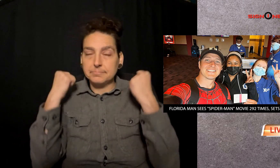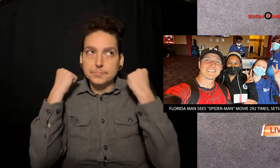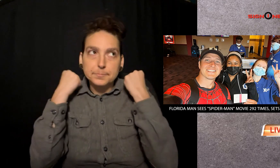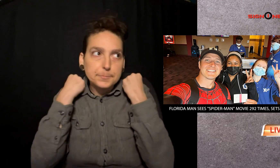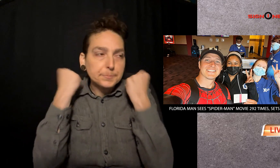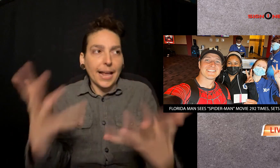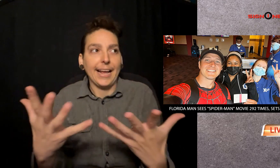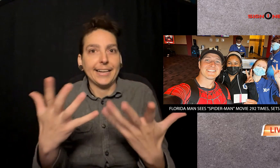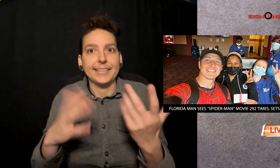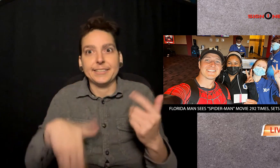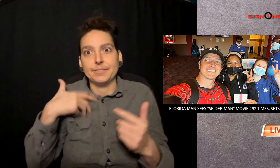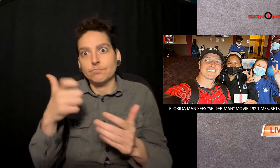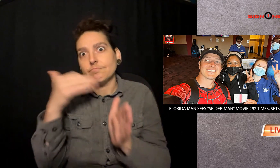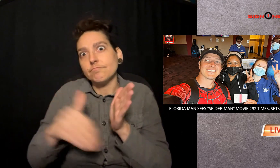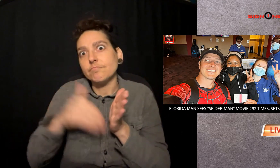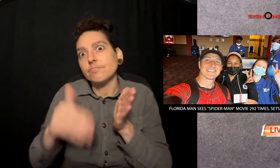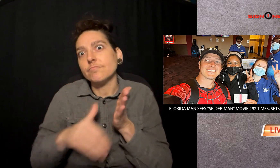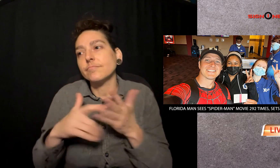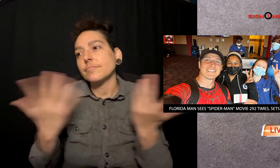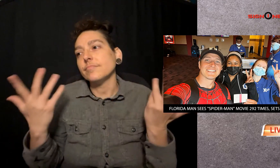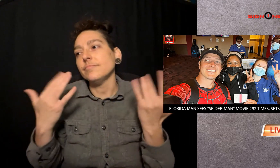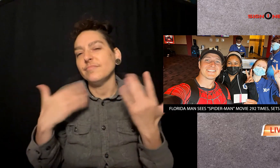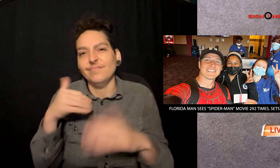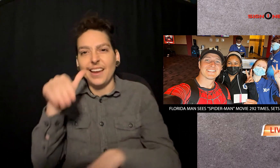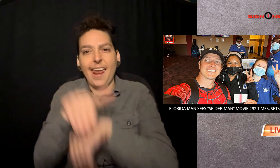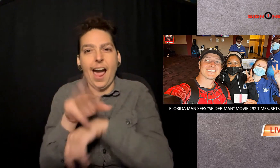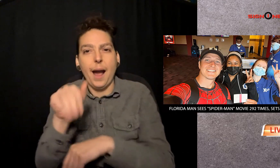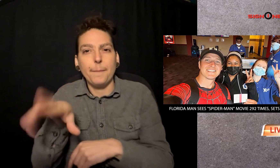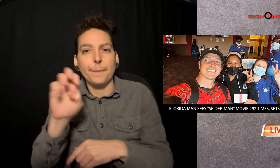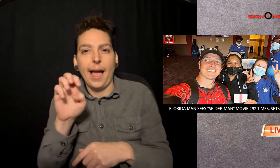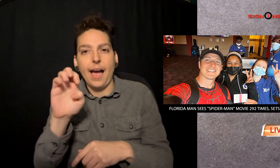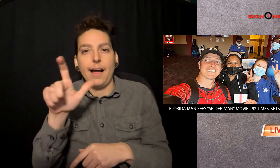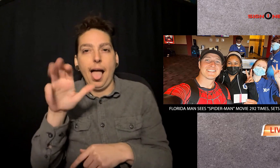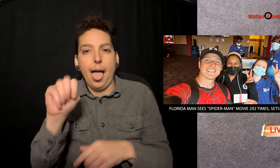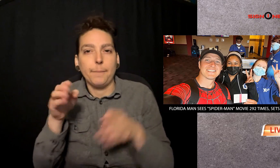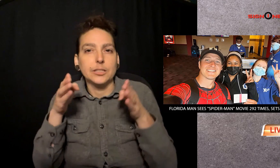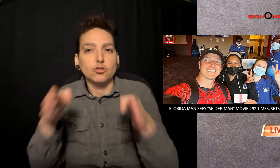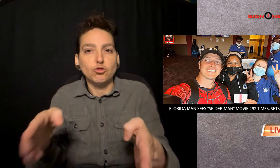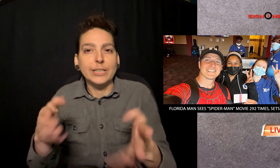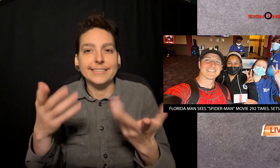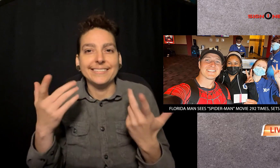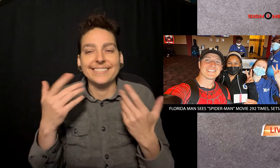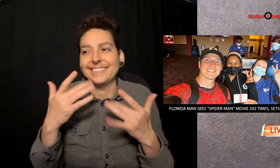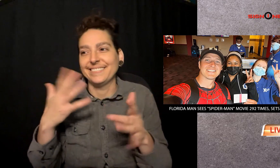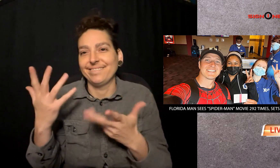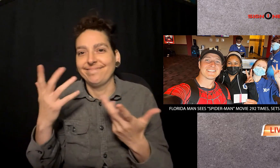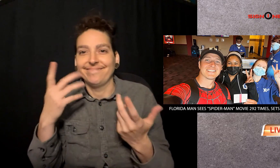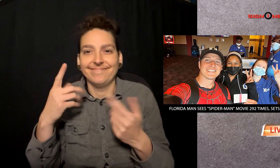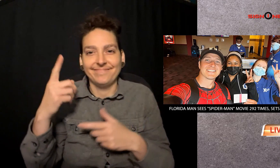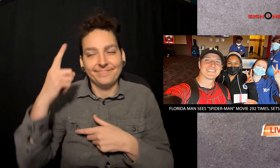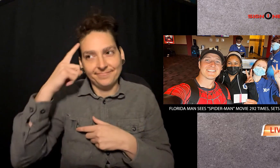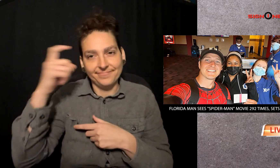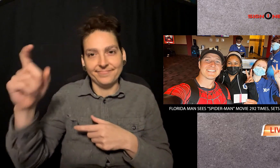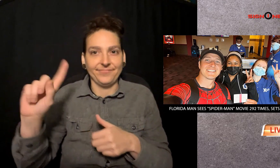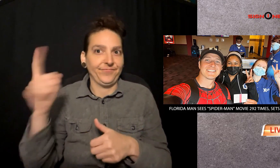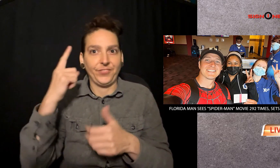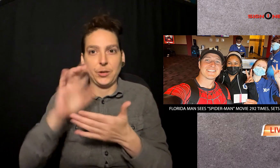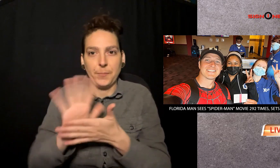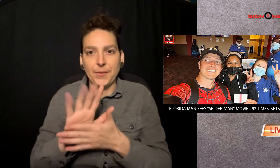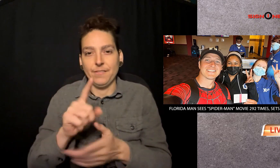Oh, I've got so many movies that I've watched dozens of times, like Nightmare on Elm Street. I've seen